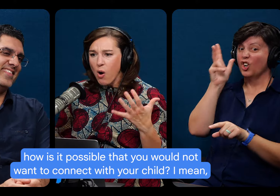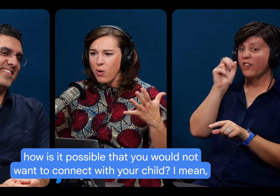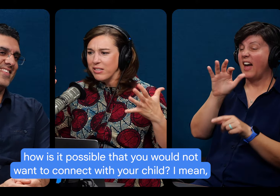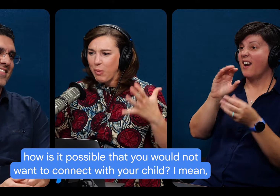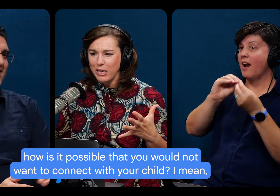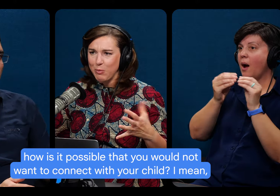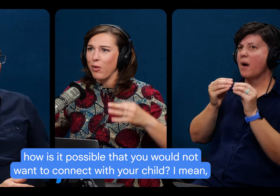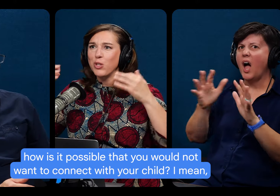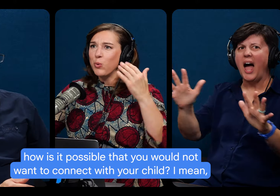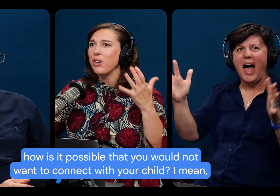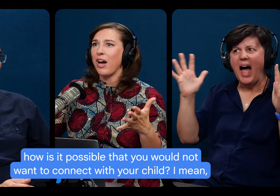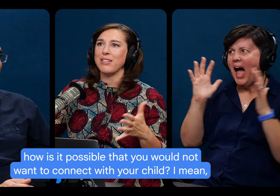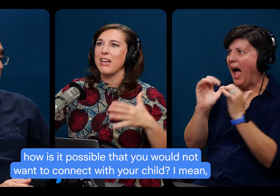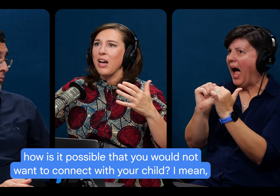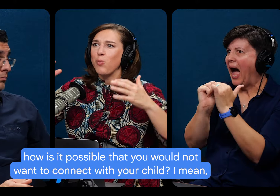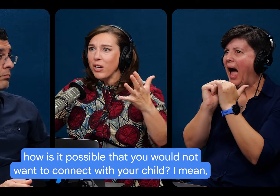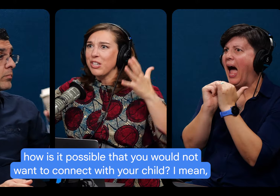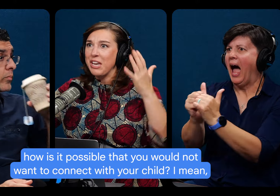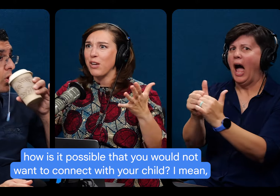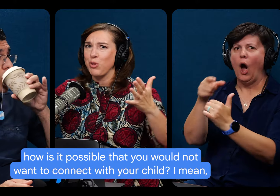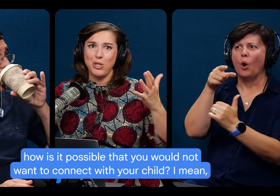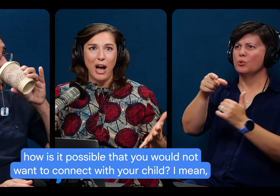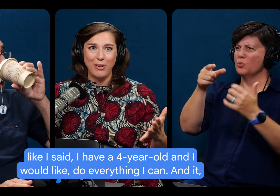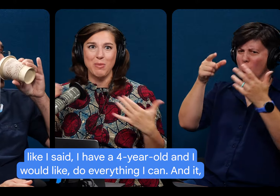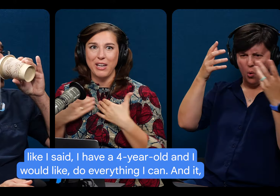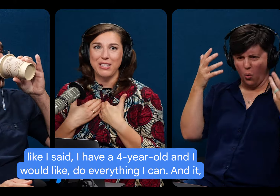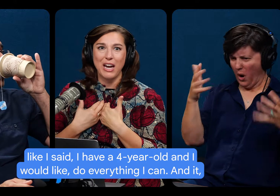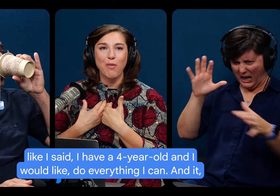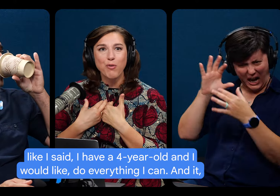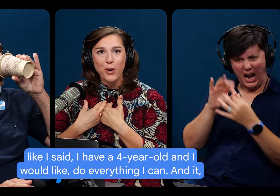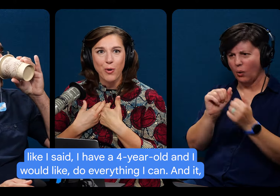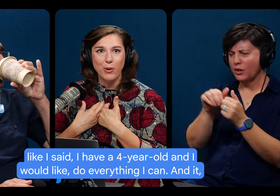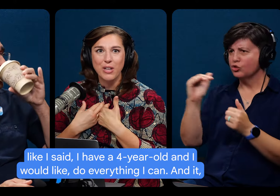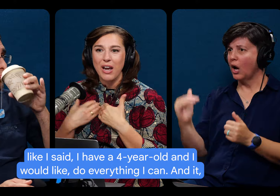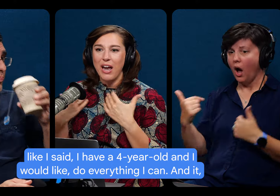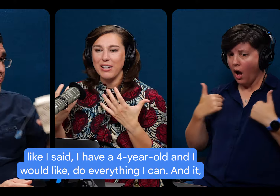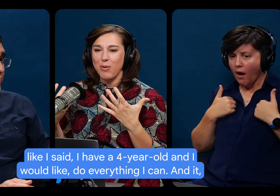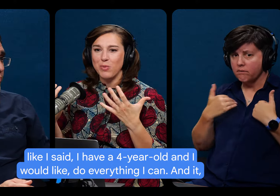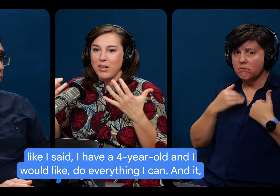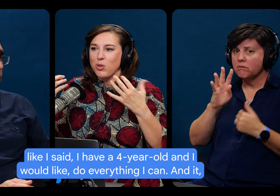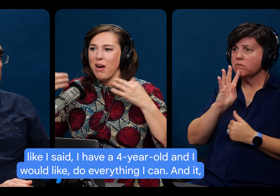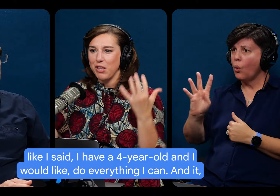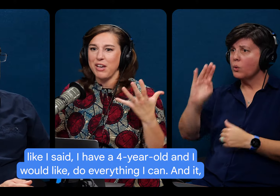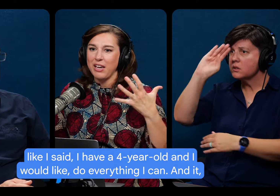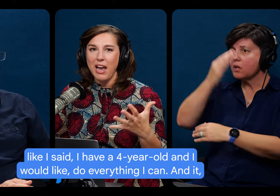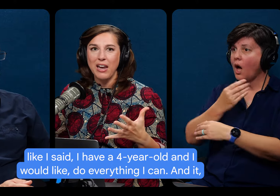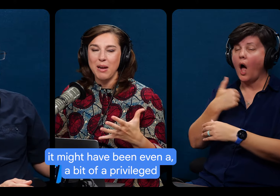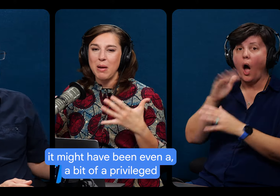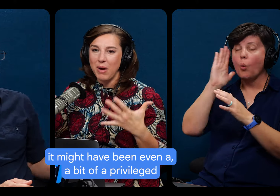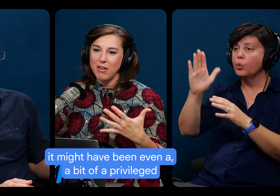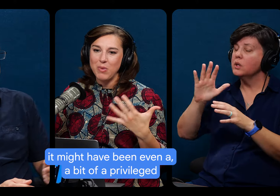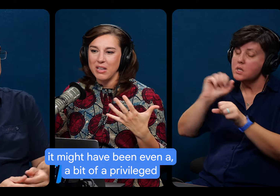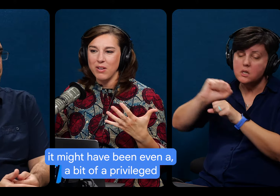how is it possible that you would not want to connect with your child? I mean, like I said, I have a four-year-old, and I would, like, do everything I can.